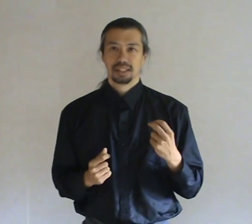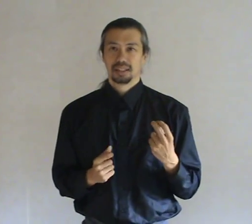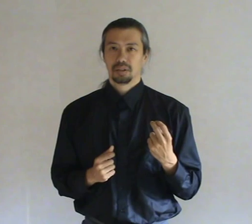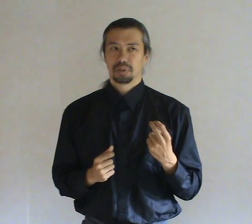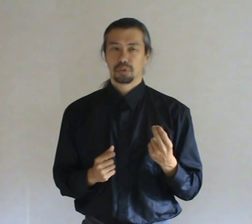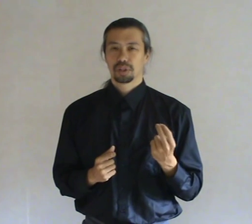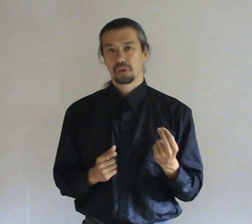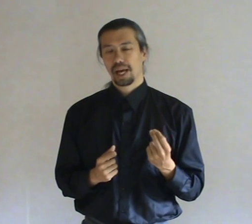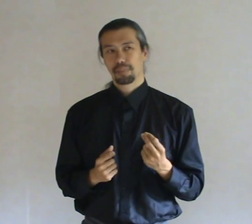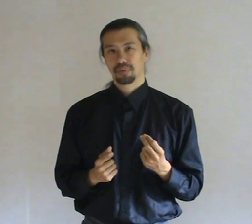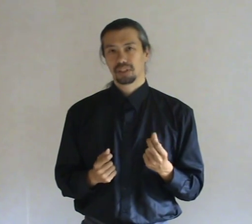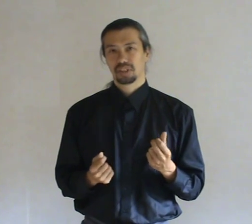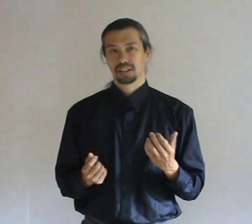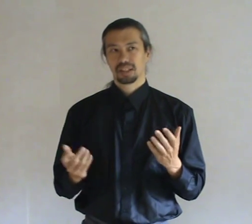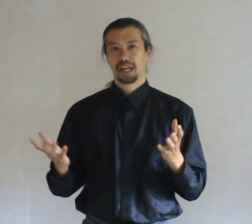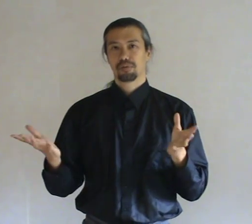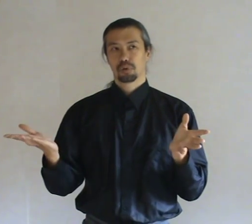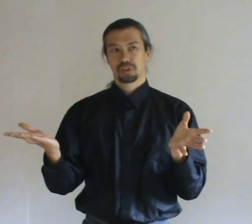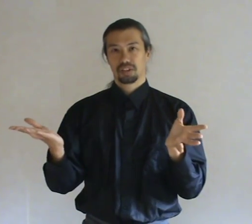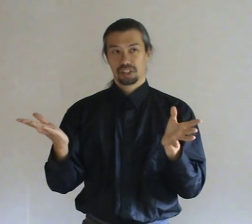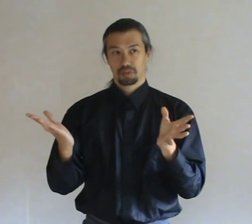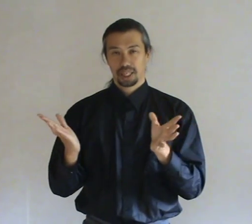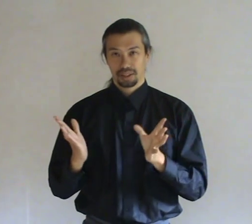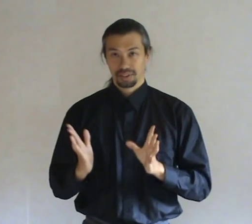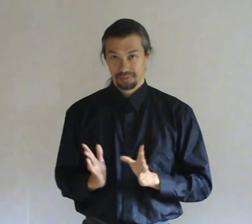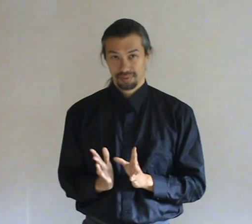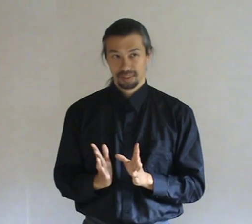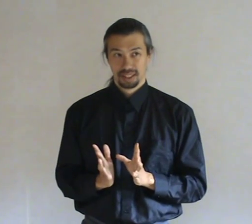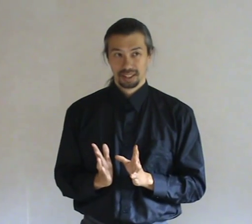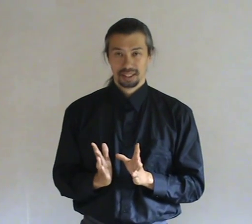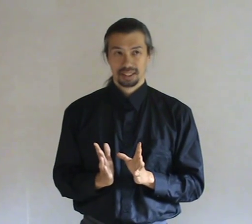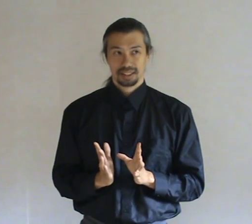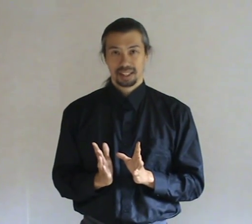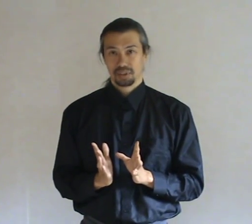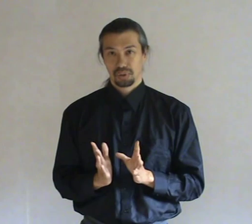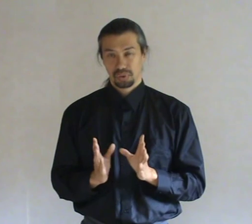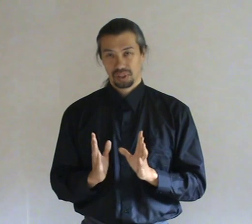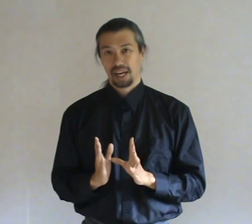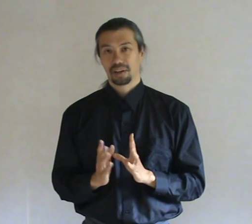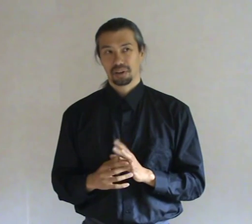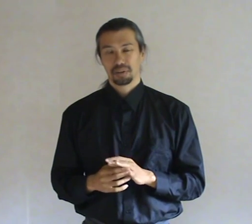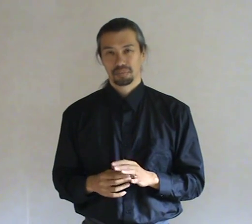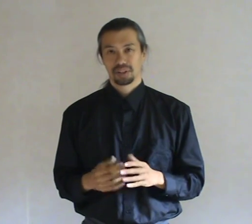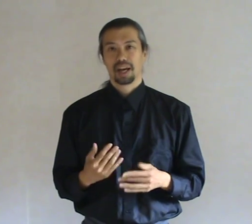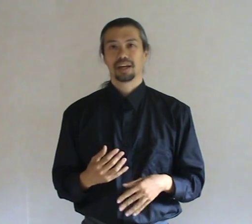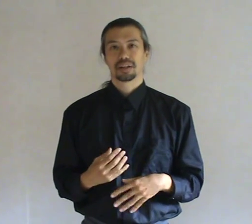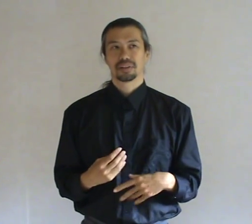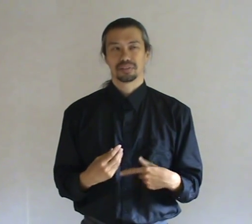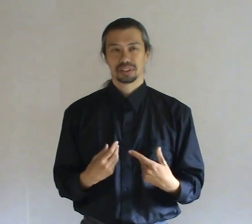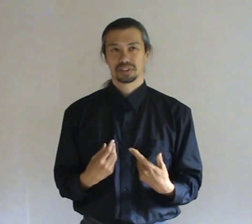What you want to happen. Is that life force gets expended. Into the anger. But the anger. Is